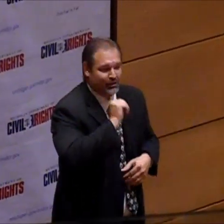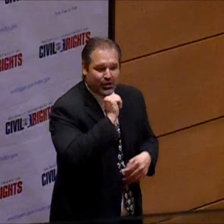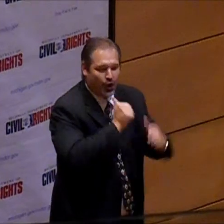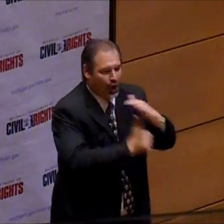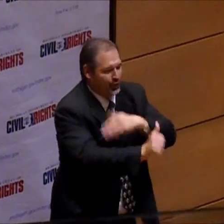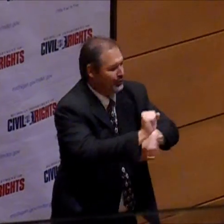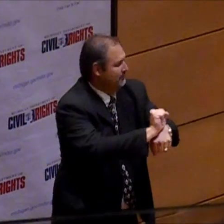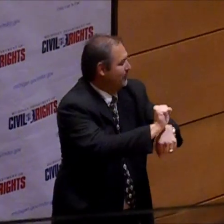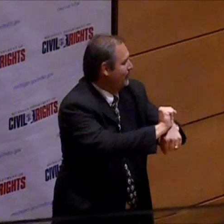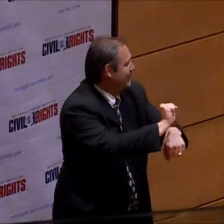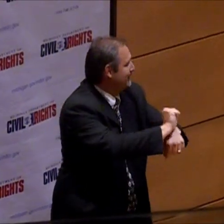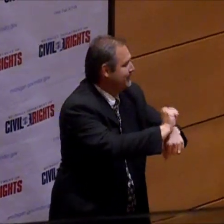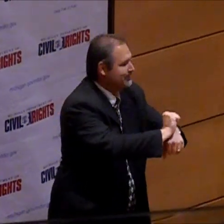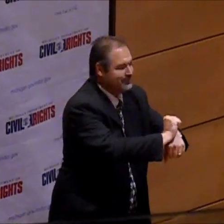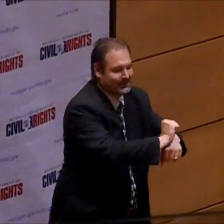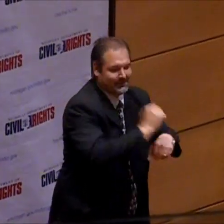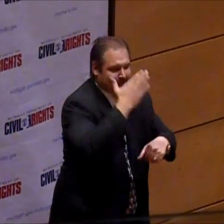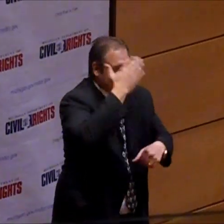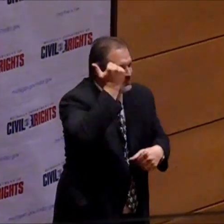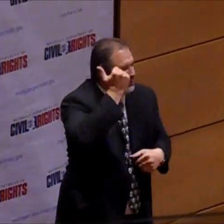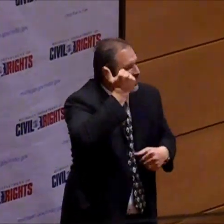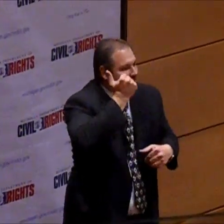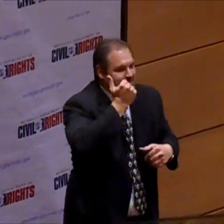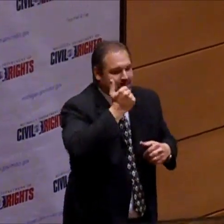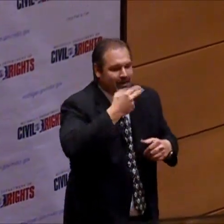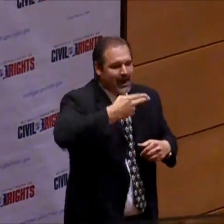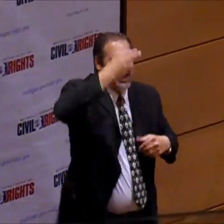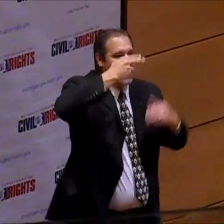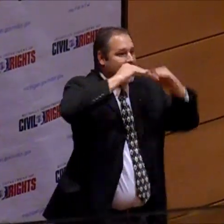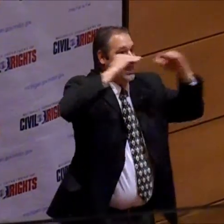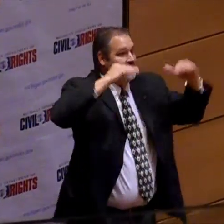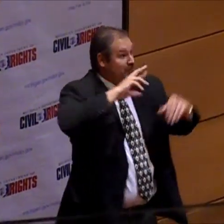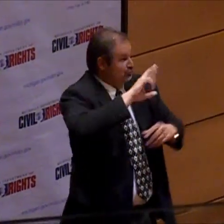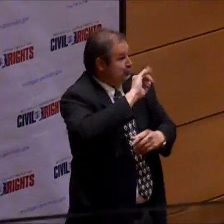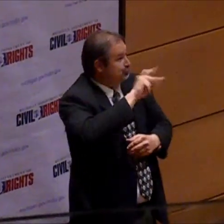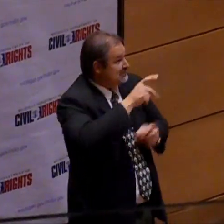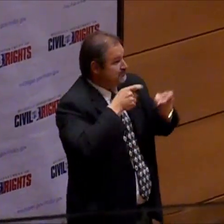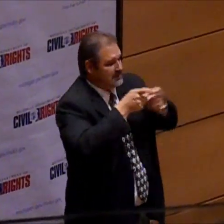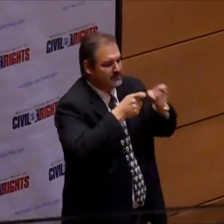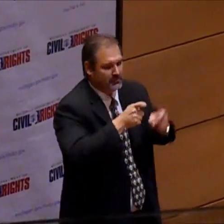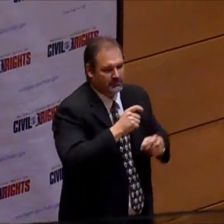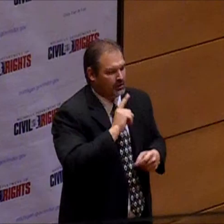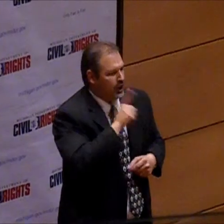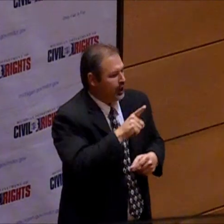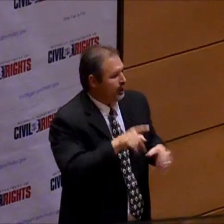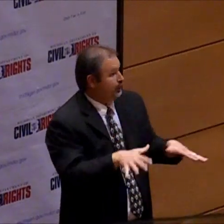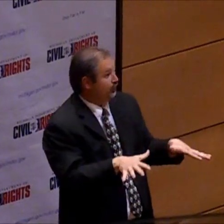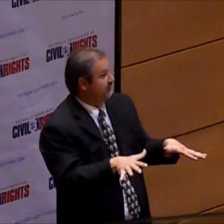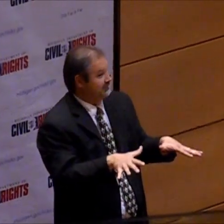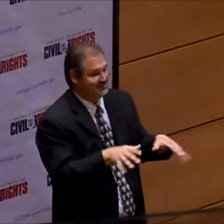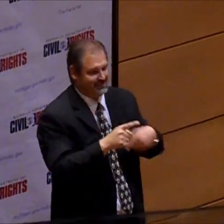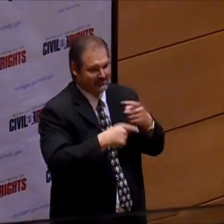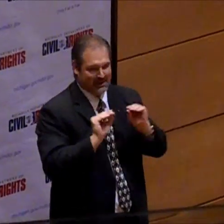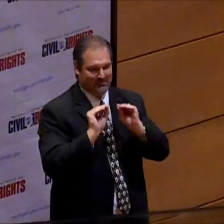Deaf people with professional degrees are underemployed because, I mean, they say it's a high level of risk. And